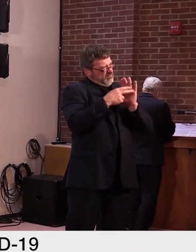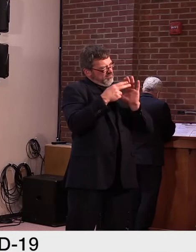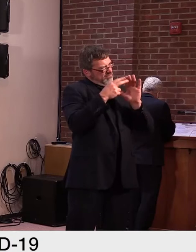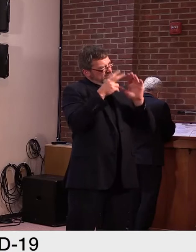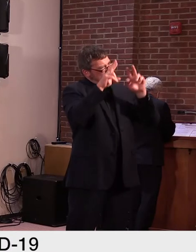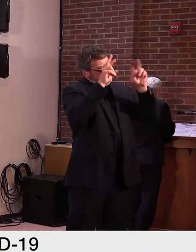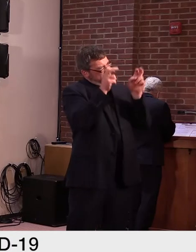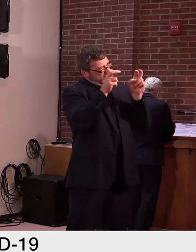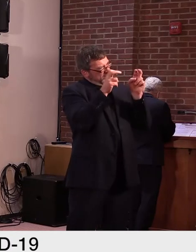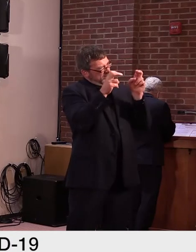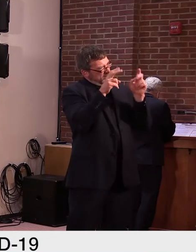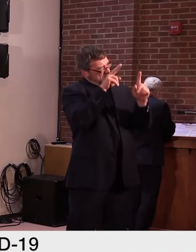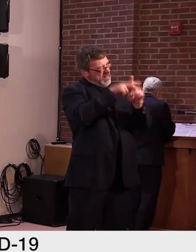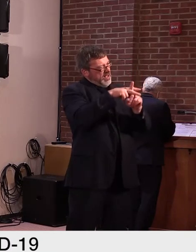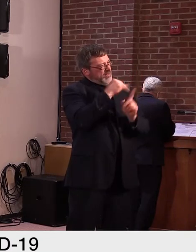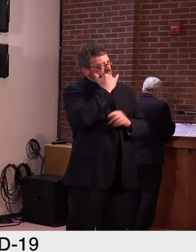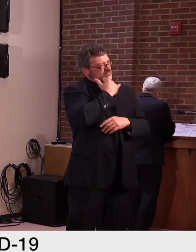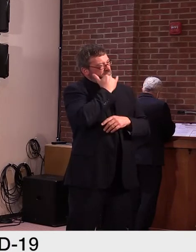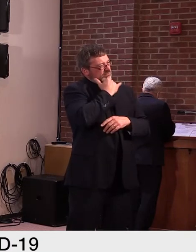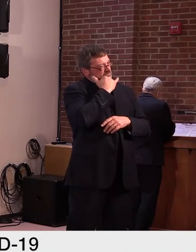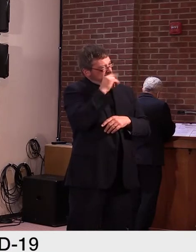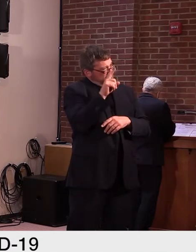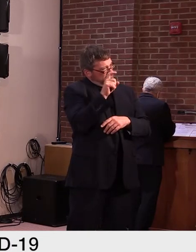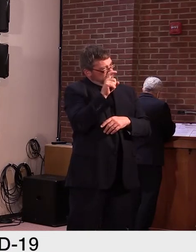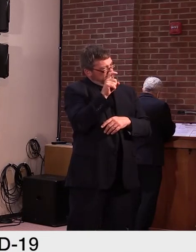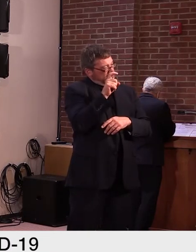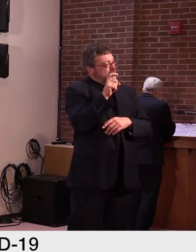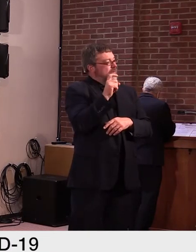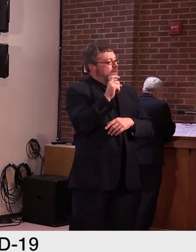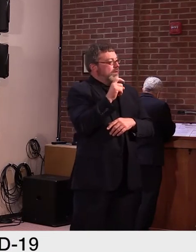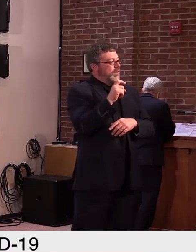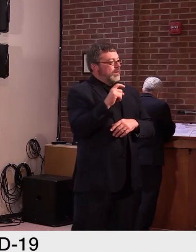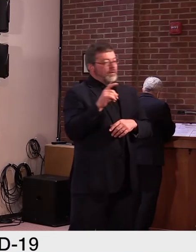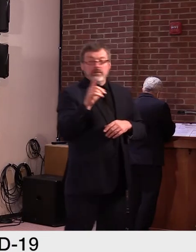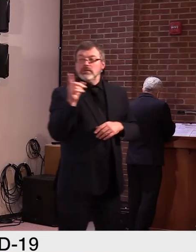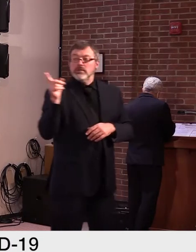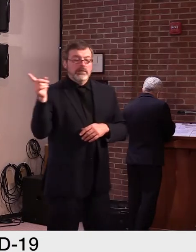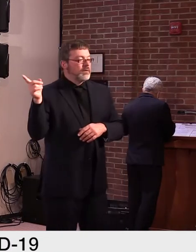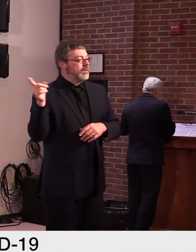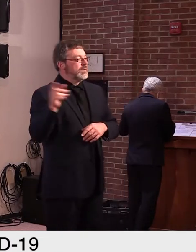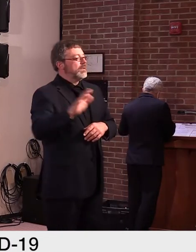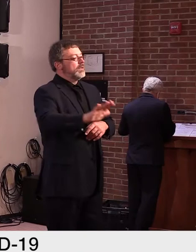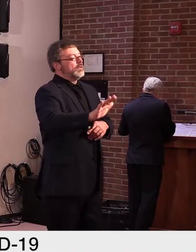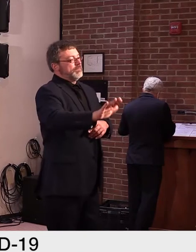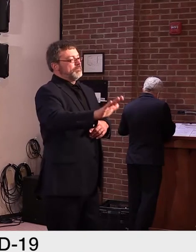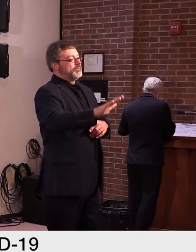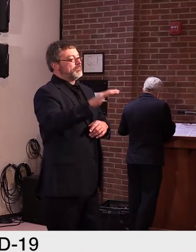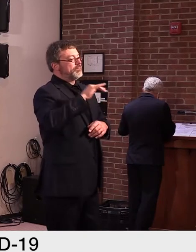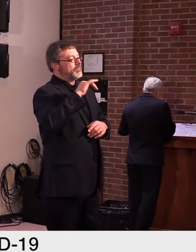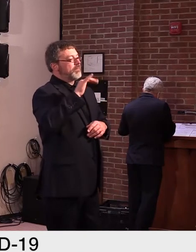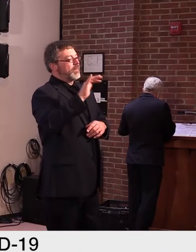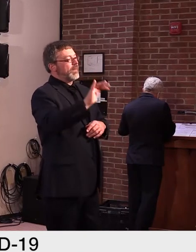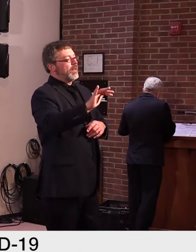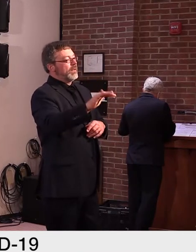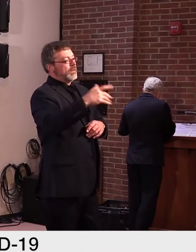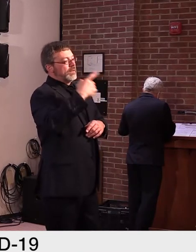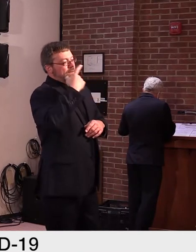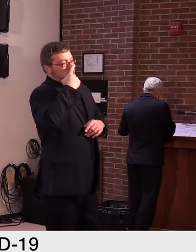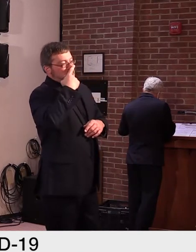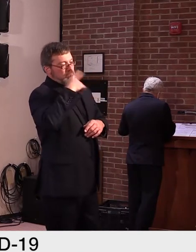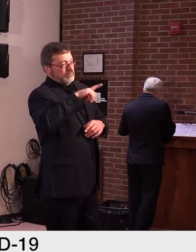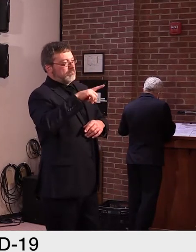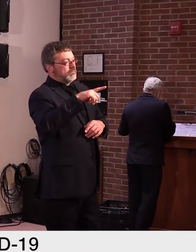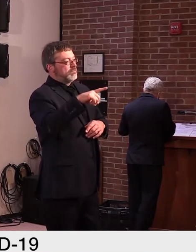God forbid I would do that. With regard to your first comment, uh, please send cards and letters, uh,